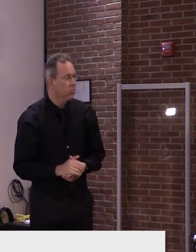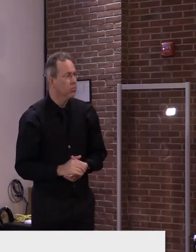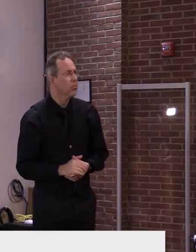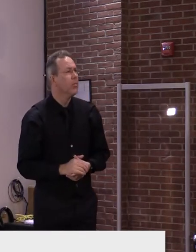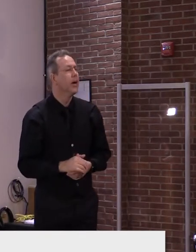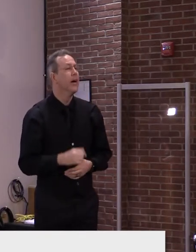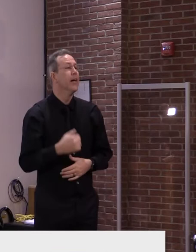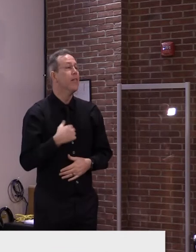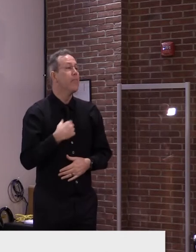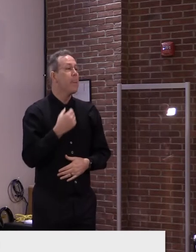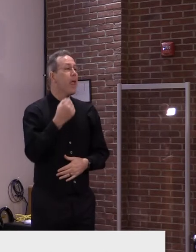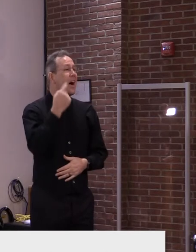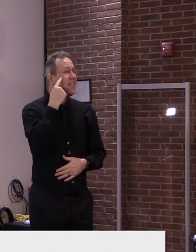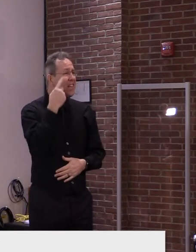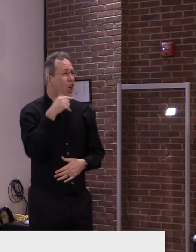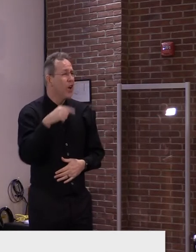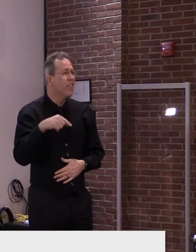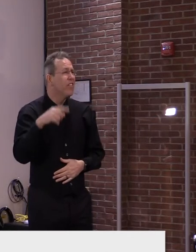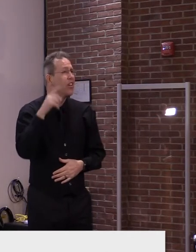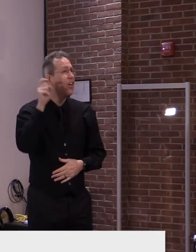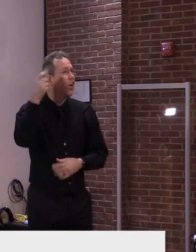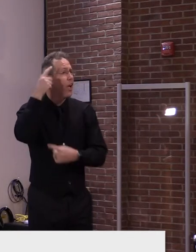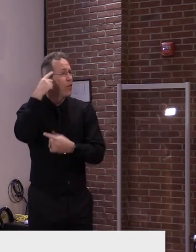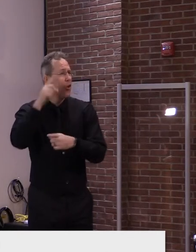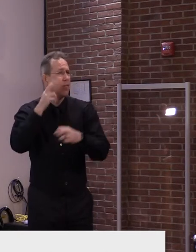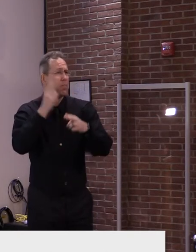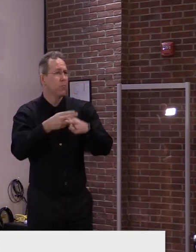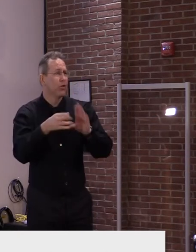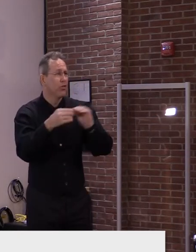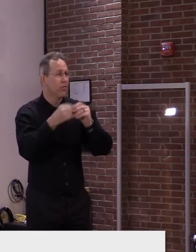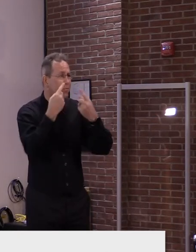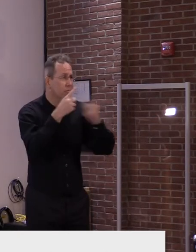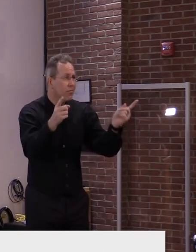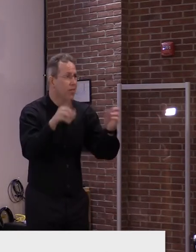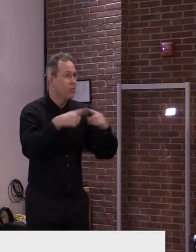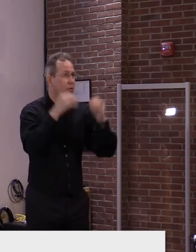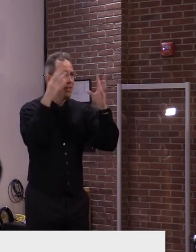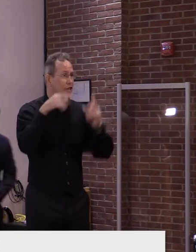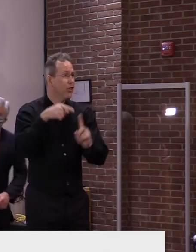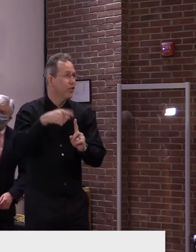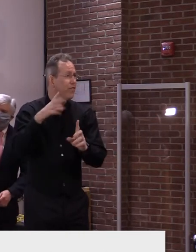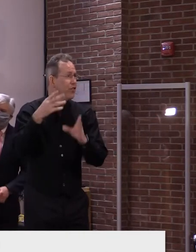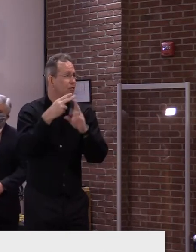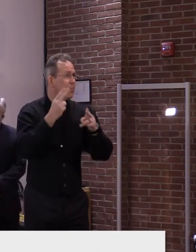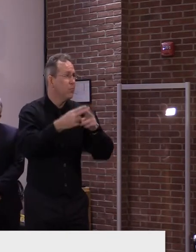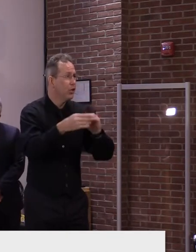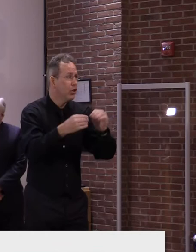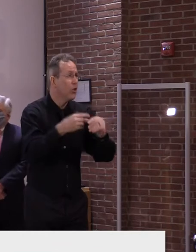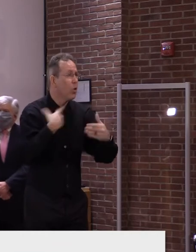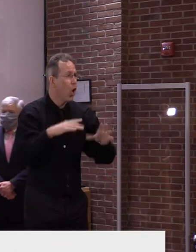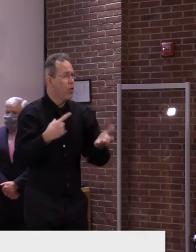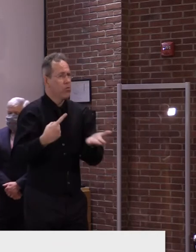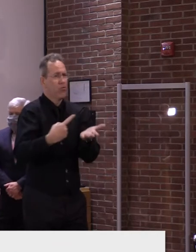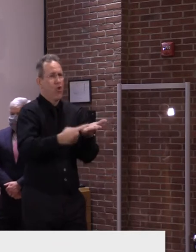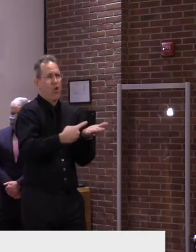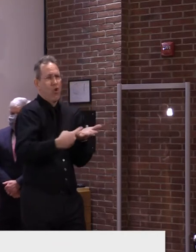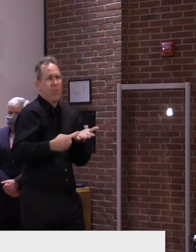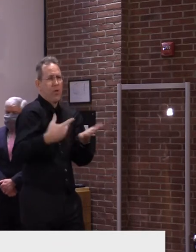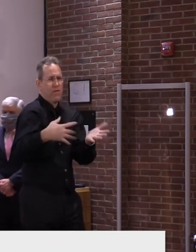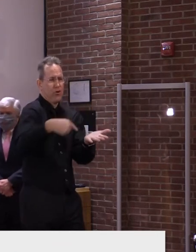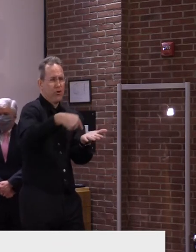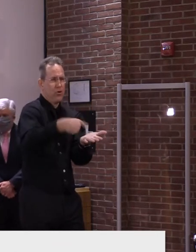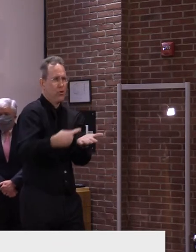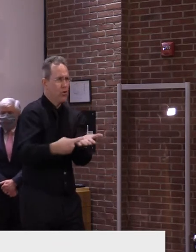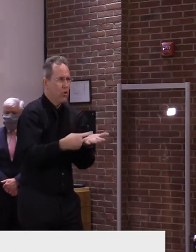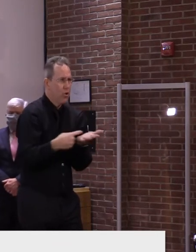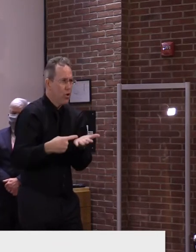exhaustively answered your question, uh, regarding the discussions that are going on and the things that are on the table and the mutual progress people want to